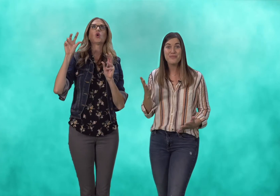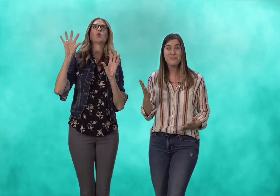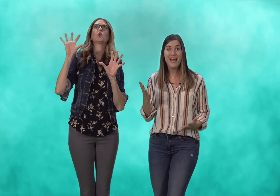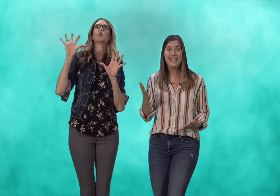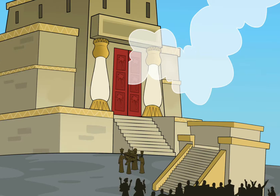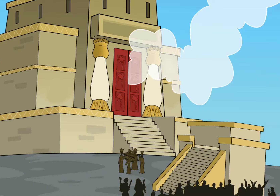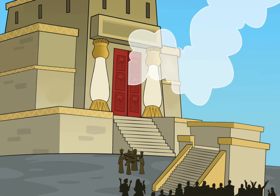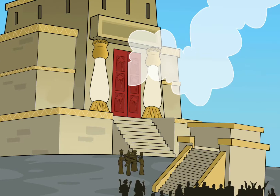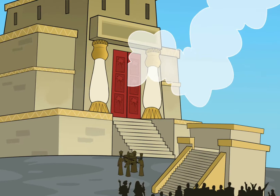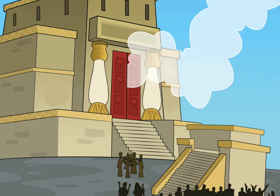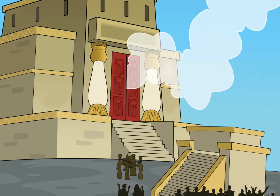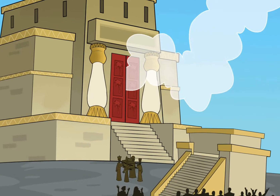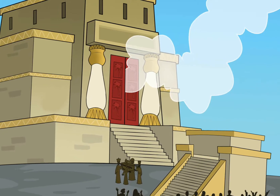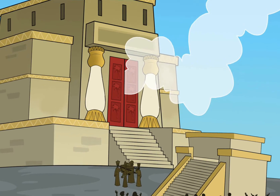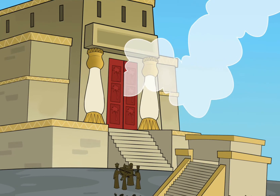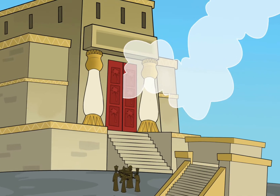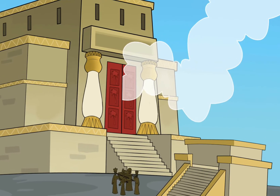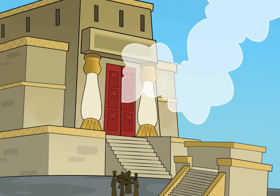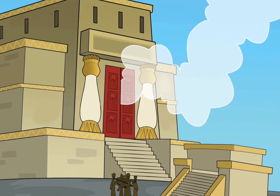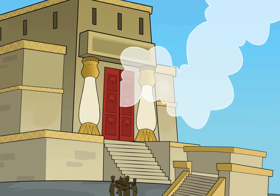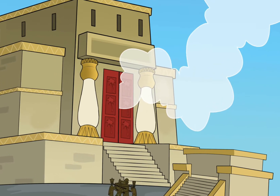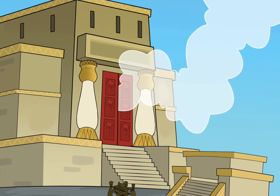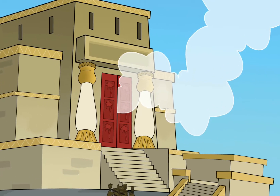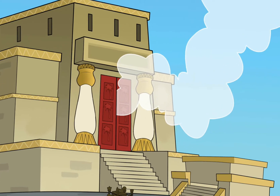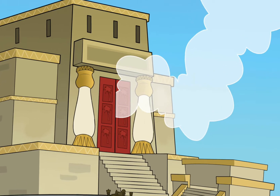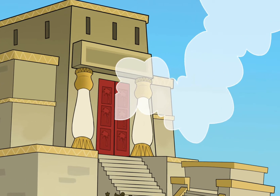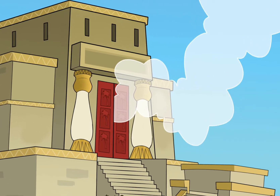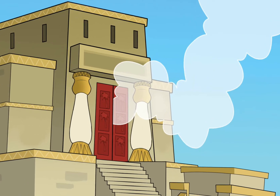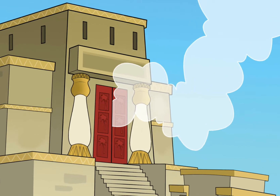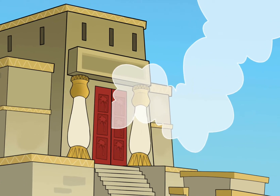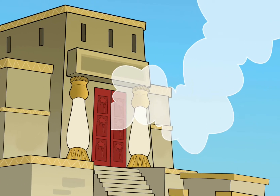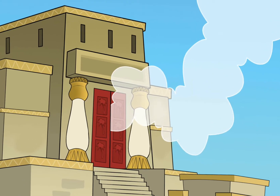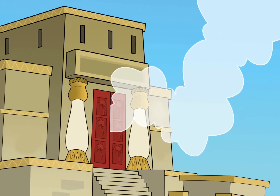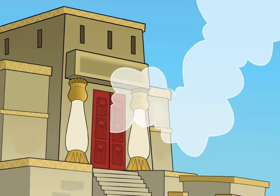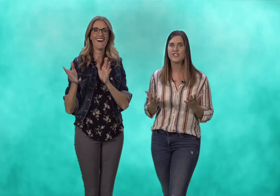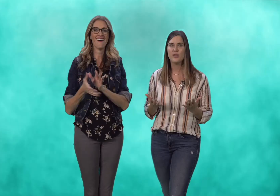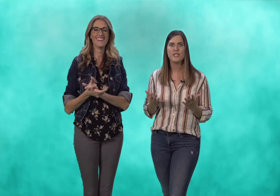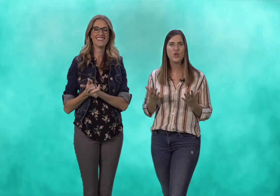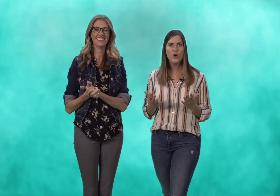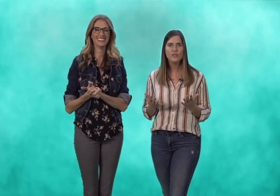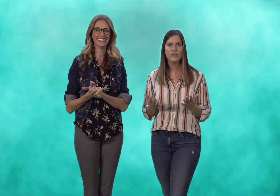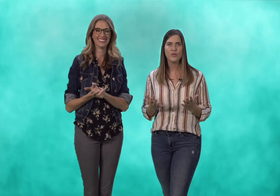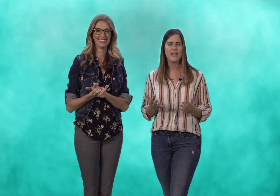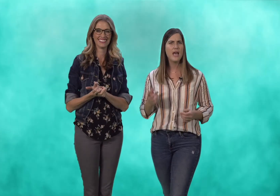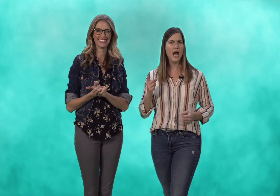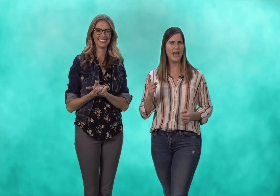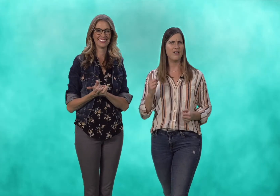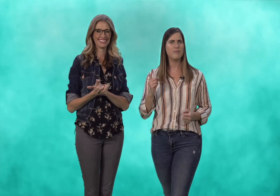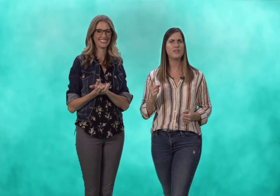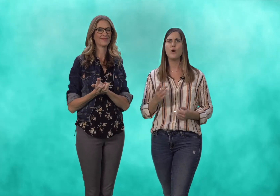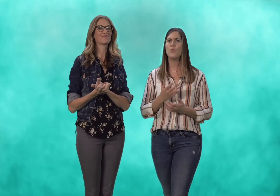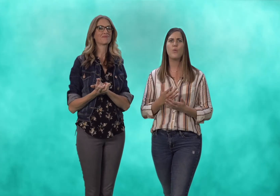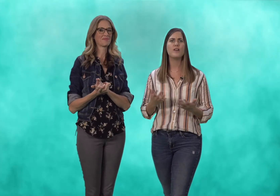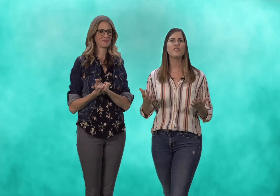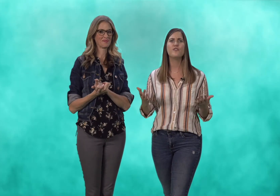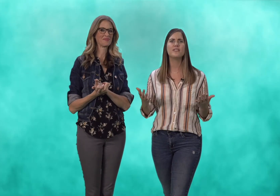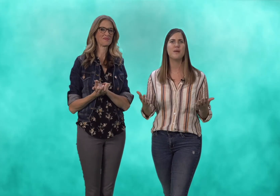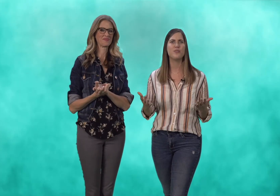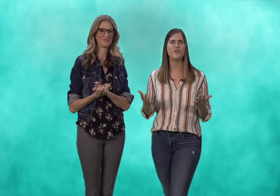right he appeared as a cloud the bible tells us that solomon told the lord i have built a wonderful temple for